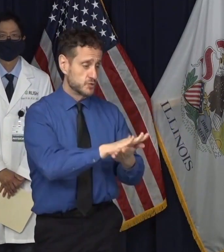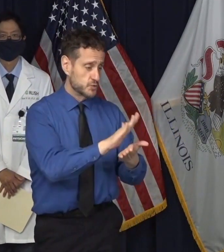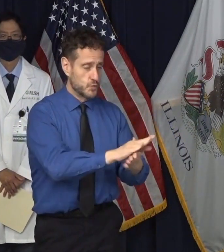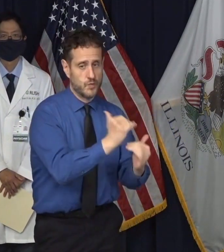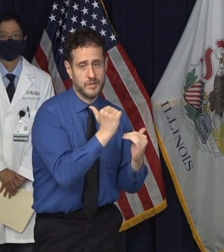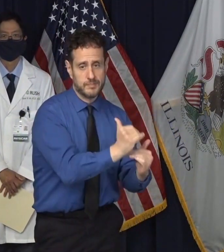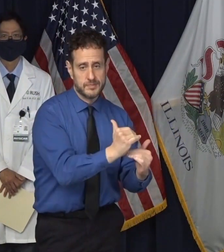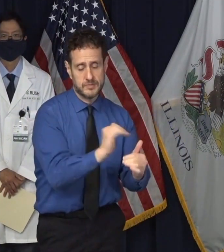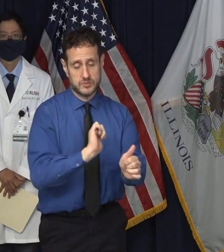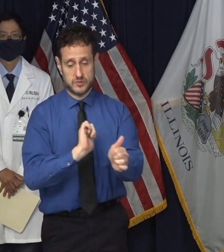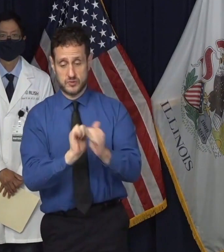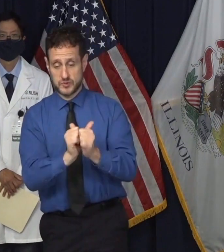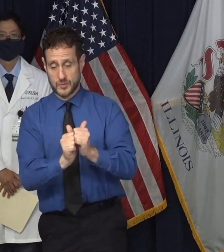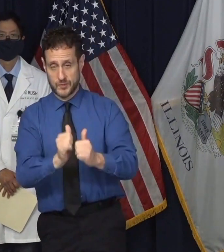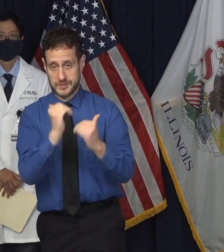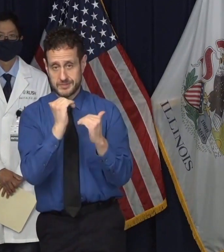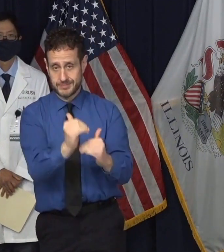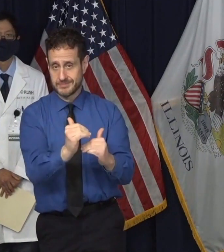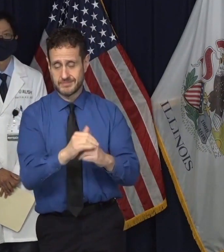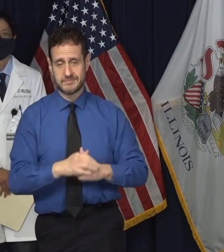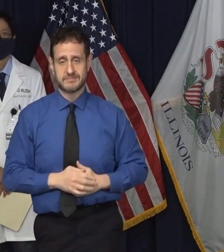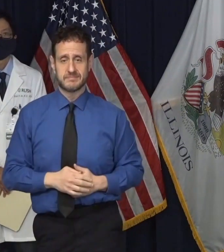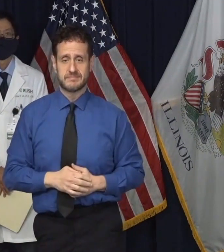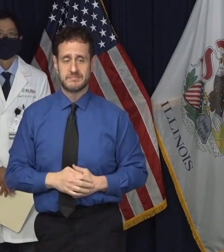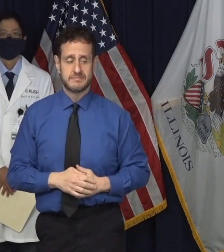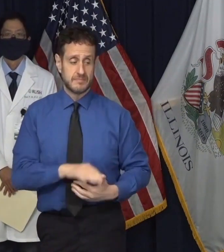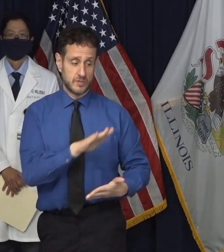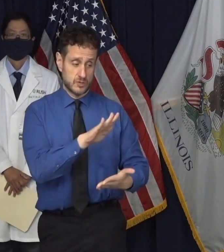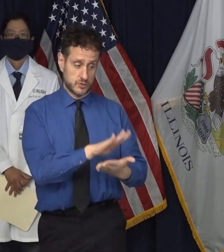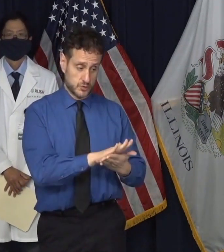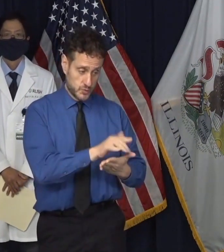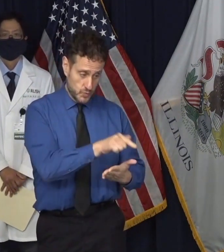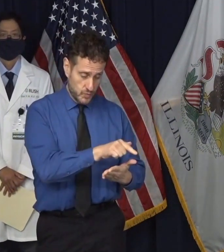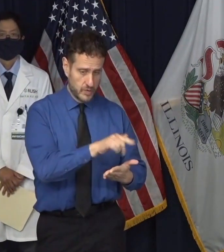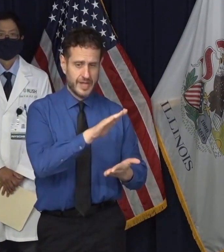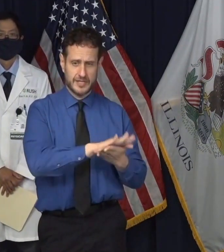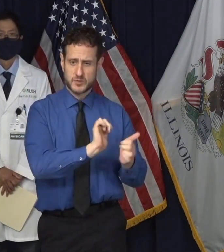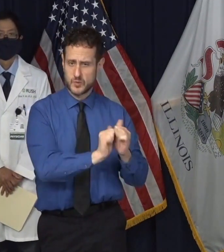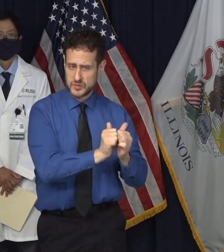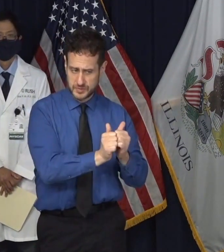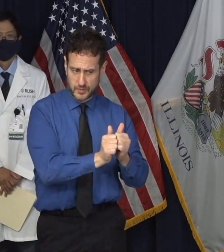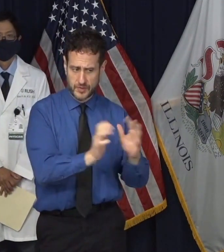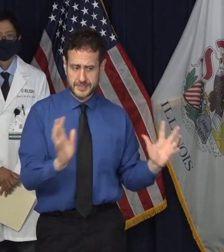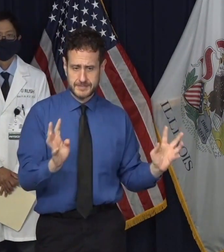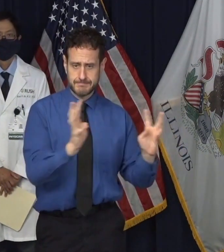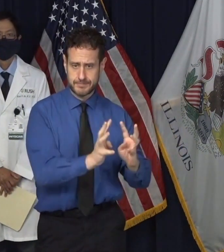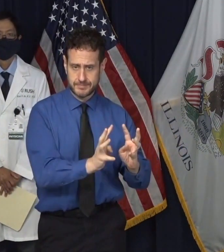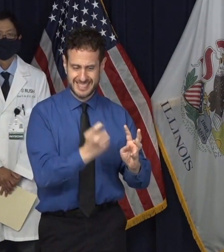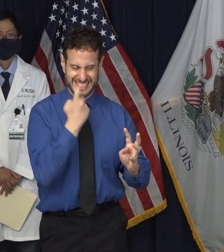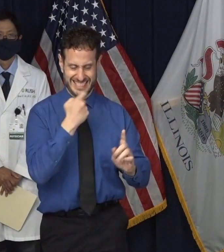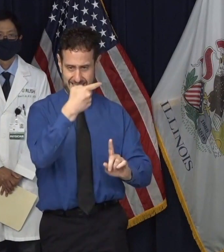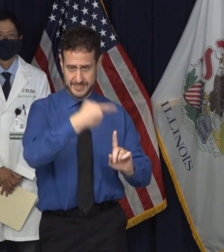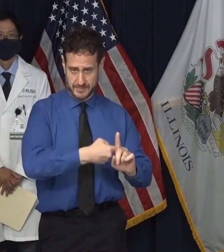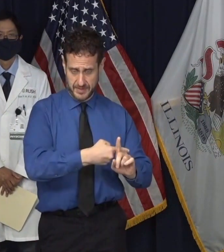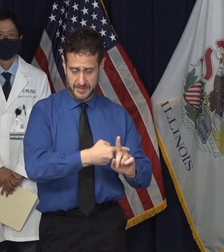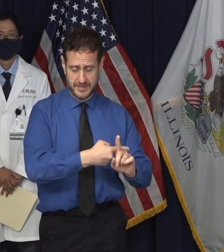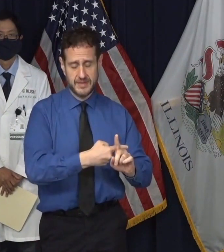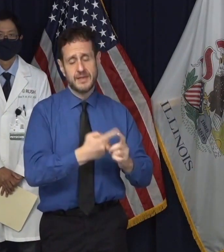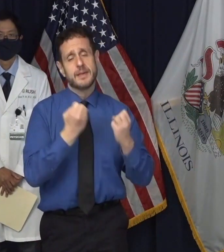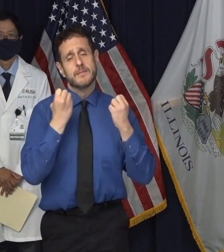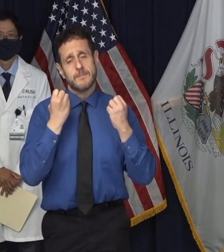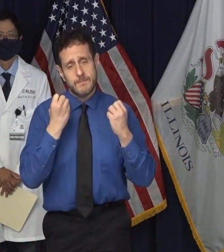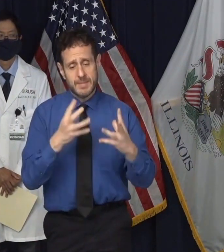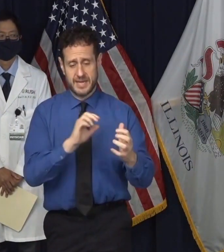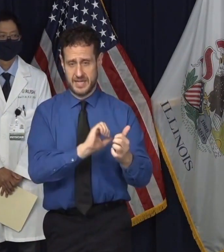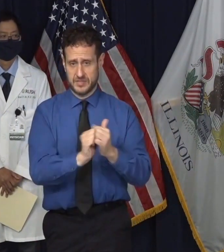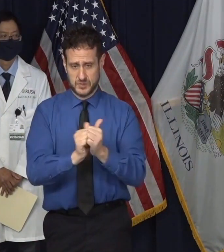is somewhat limited. As schools and school teams have come back together this month, many sports have